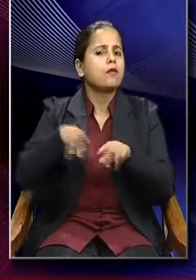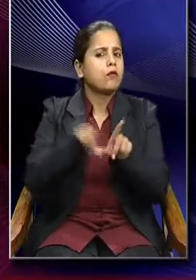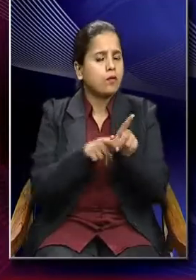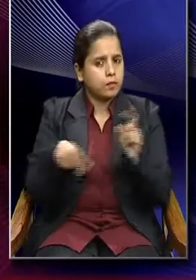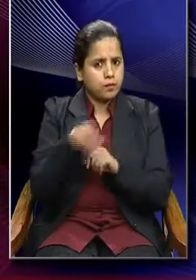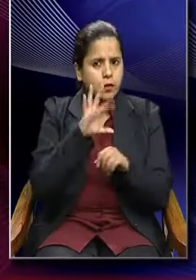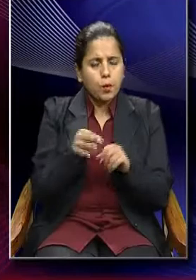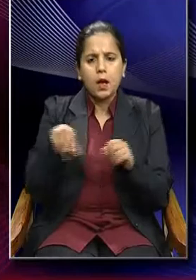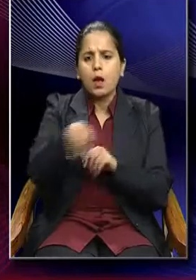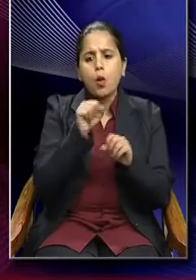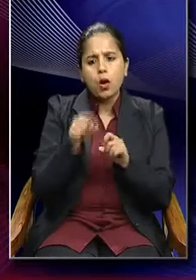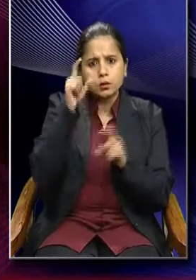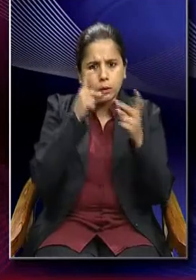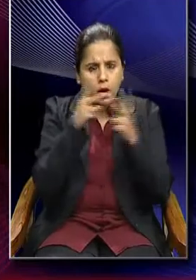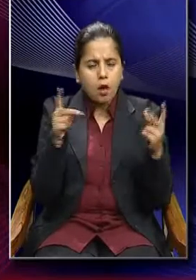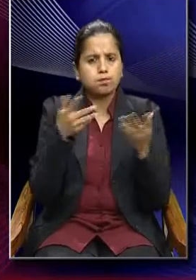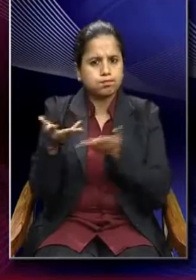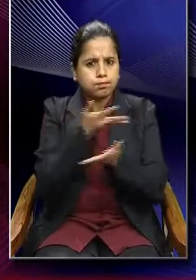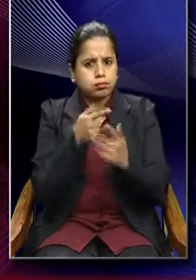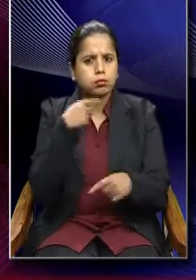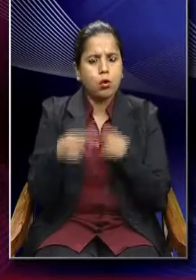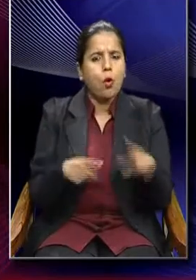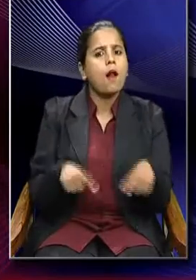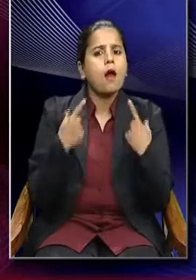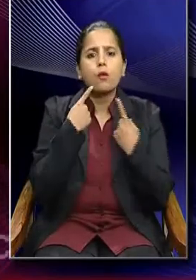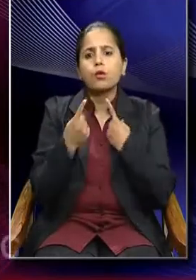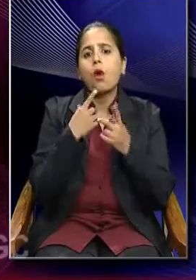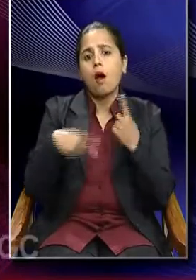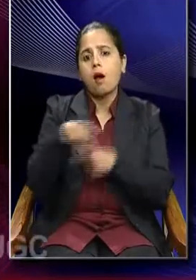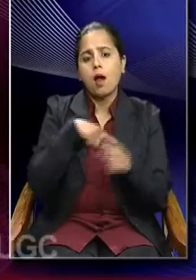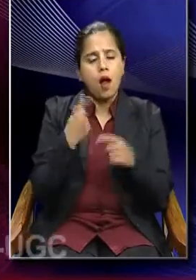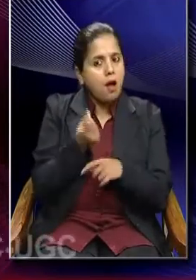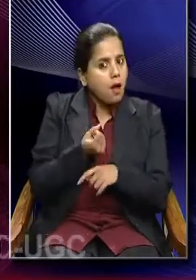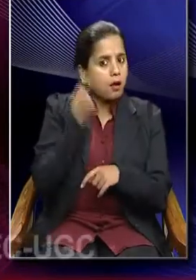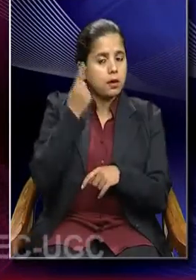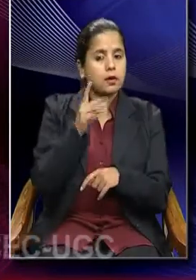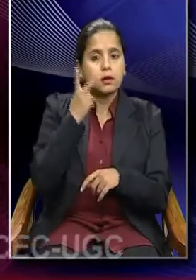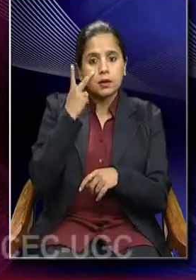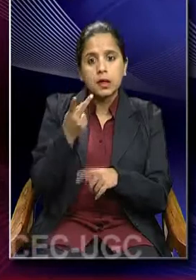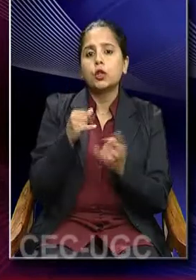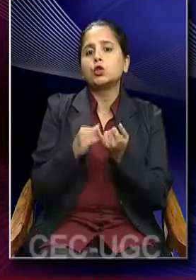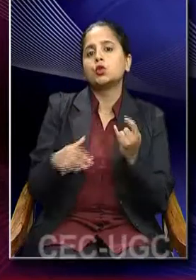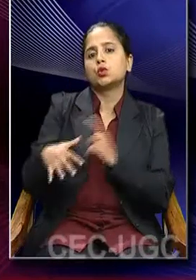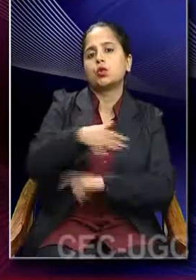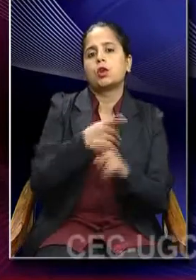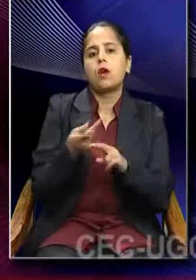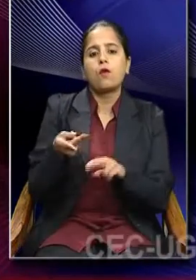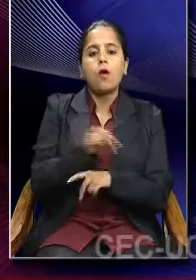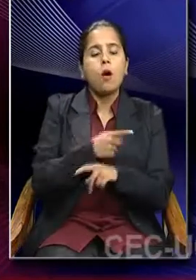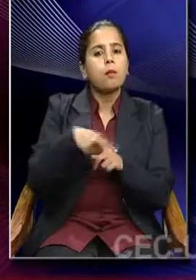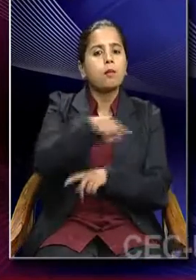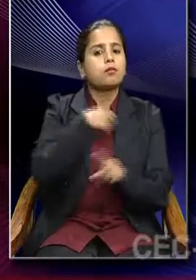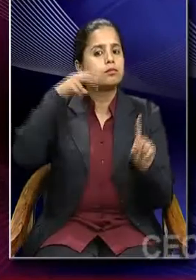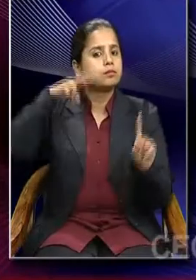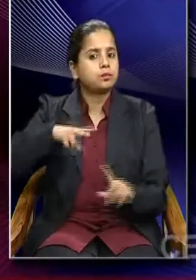interaction taking place at everyday life and understanding society from the perspective